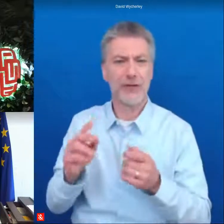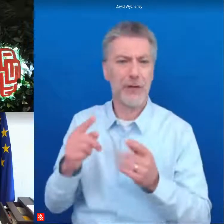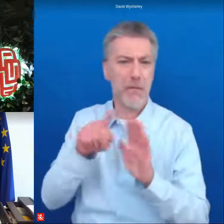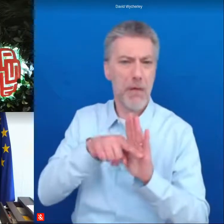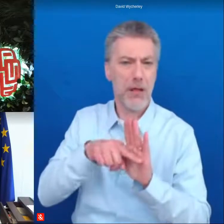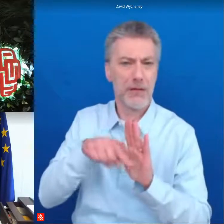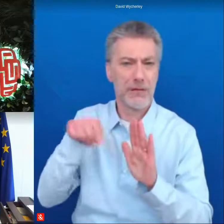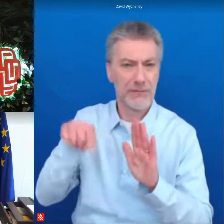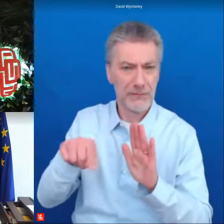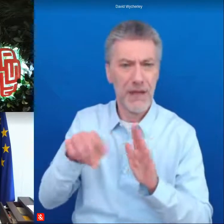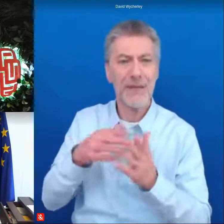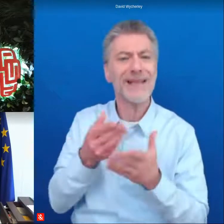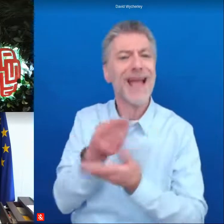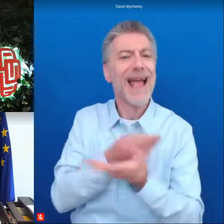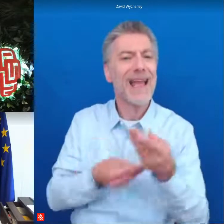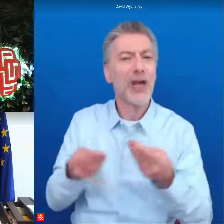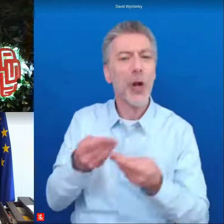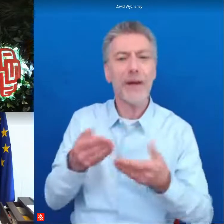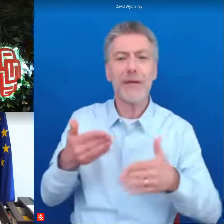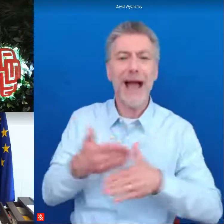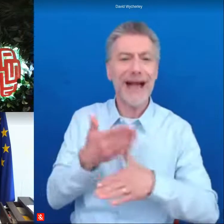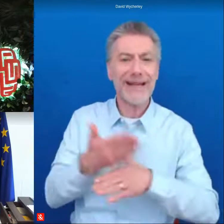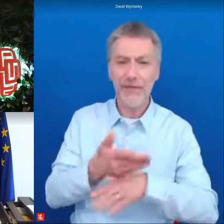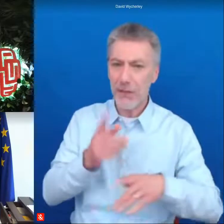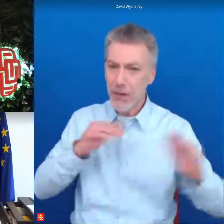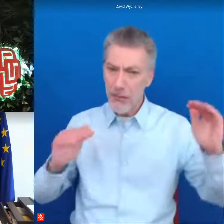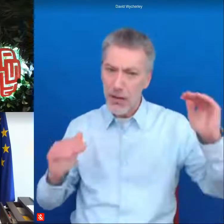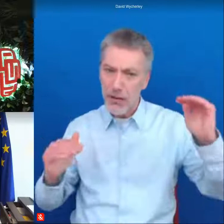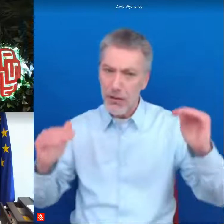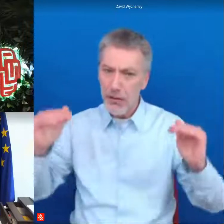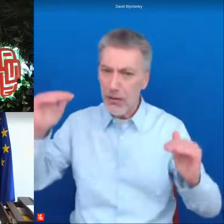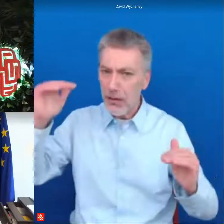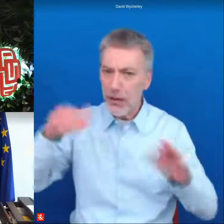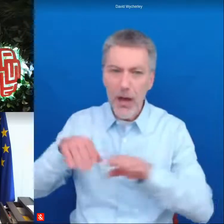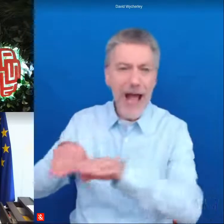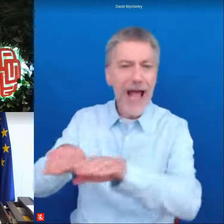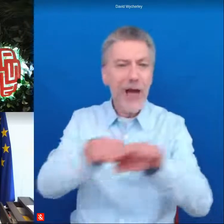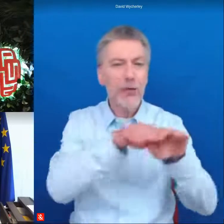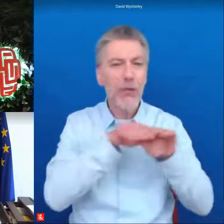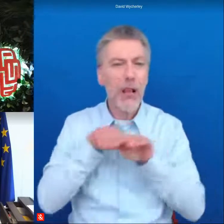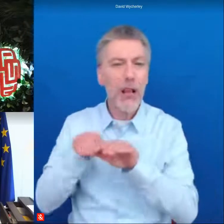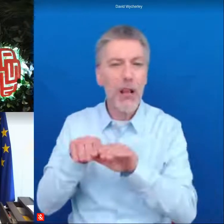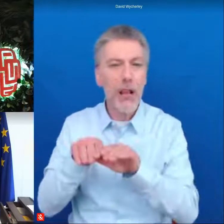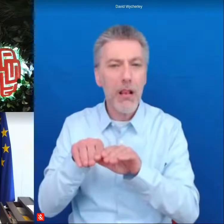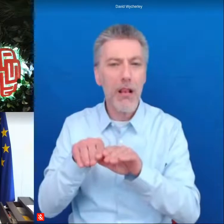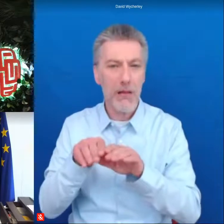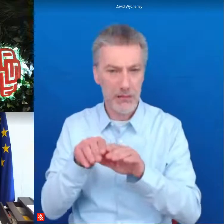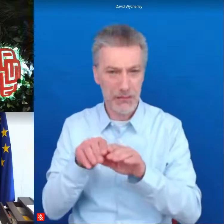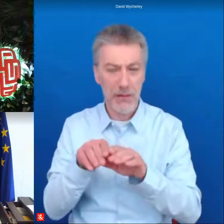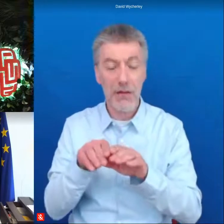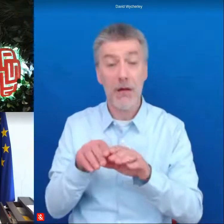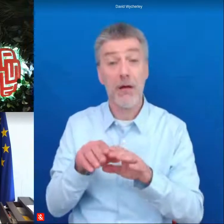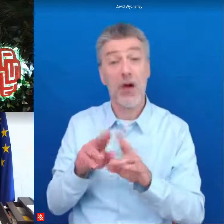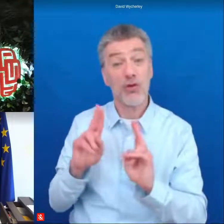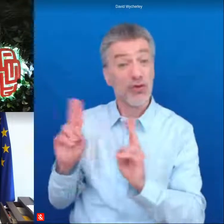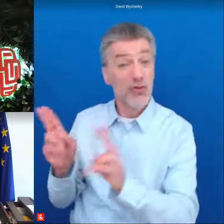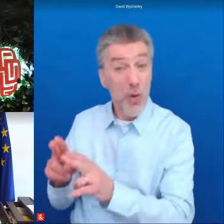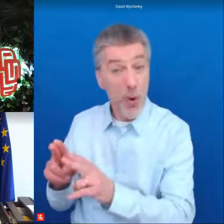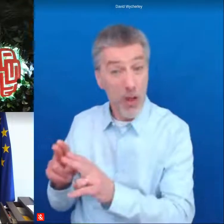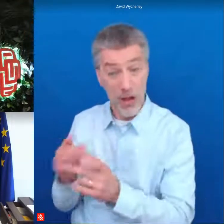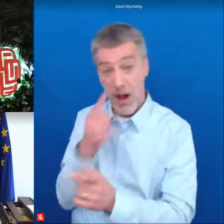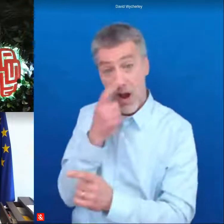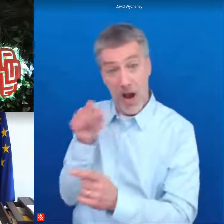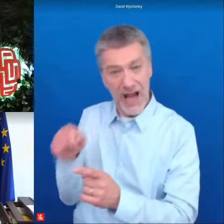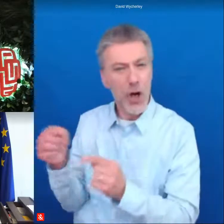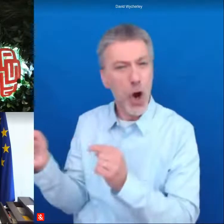economic activity more equitably and make medium-sized and smaller centers more attractive more